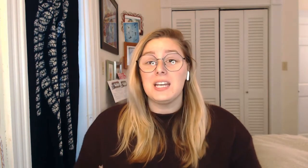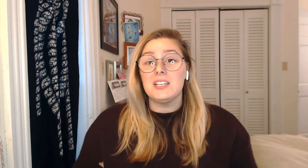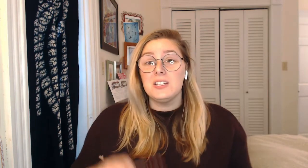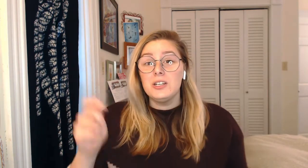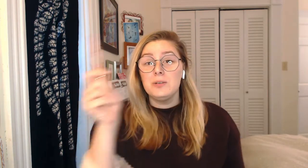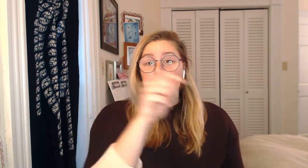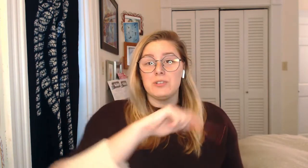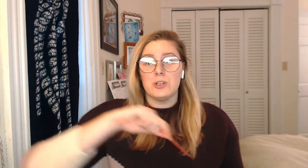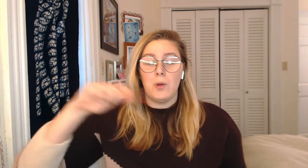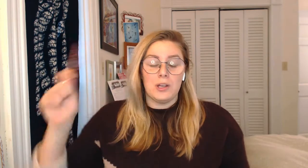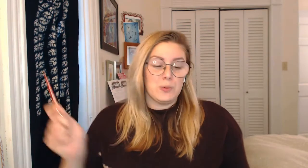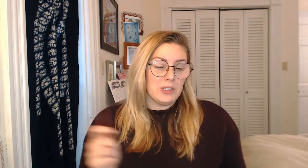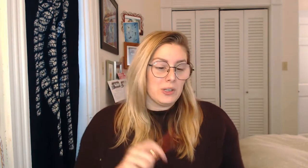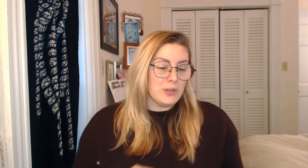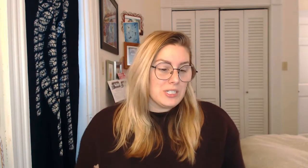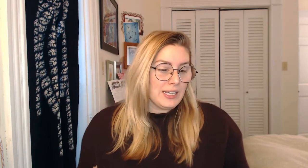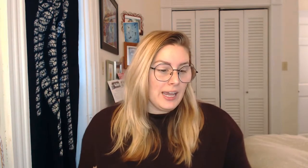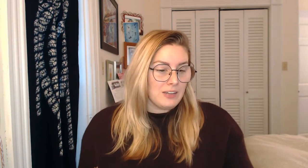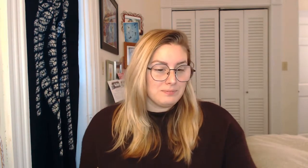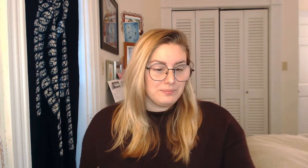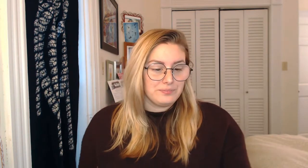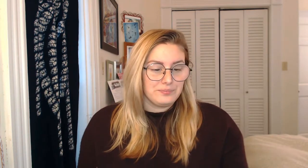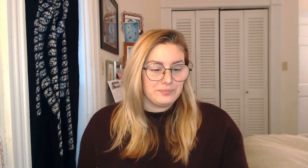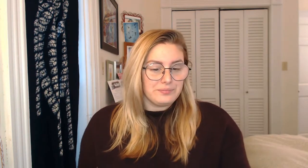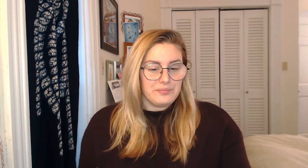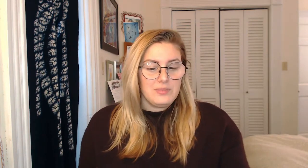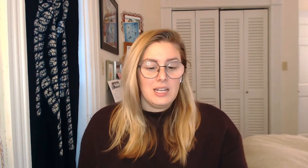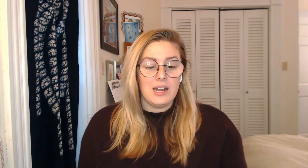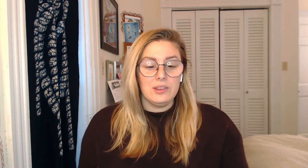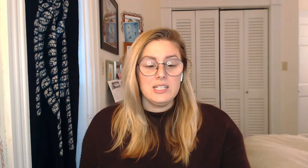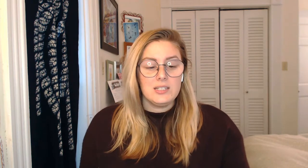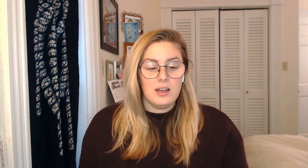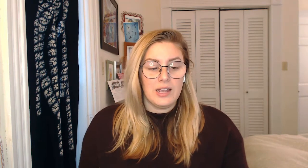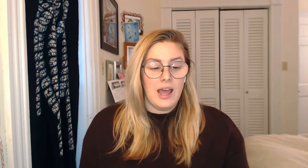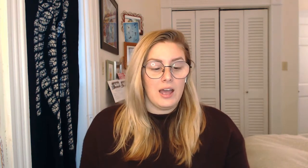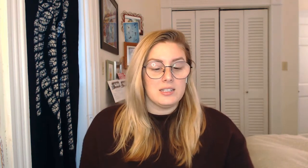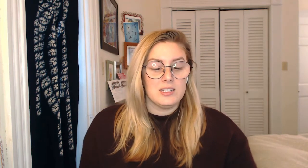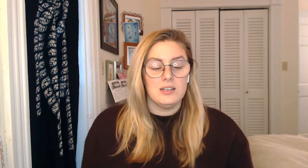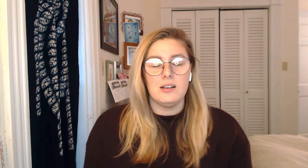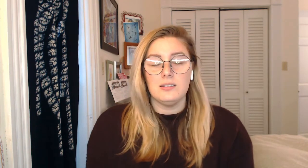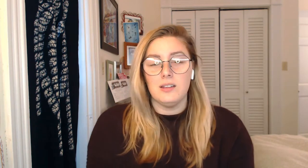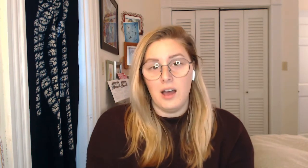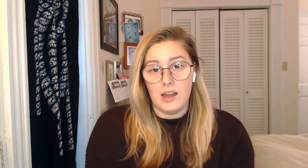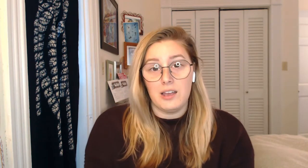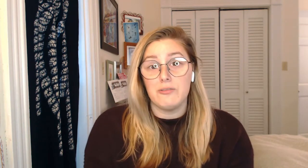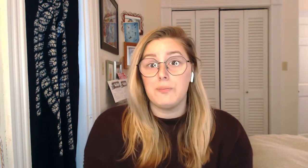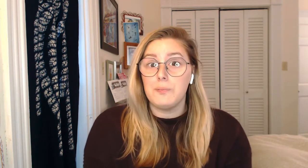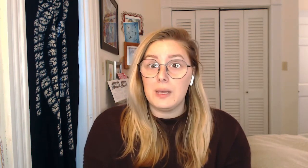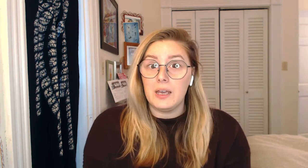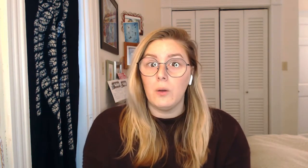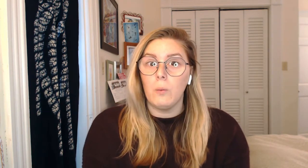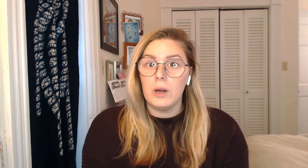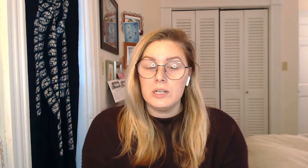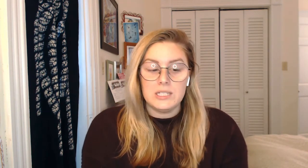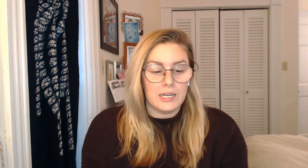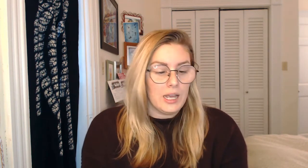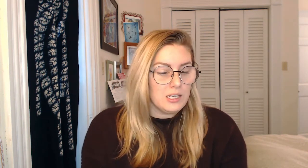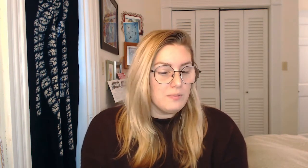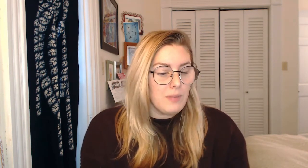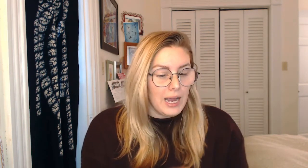you moved your wand while you were singing. Now, this song has a lot of big words in it, and you might